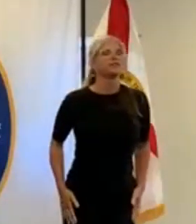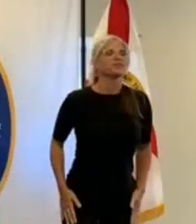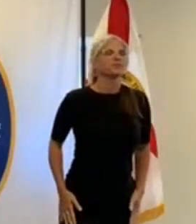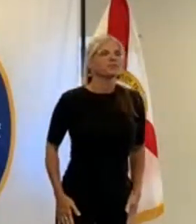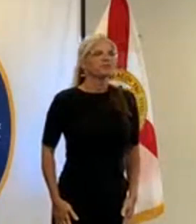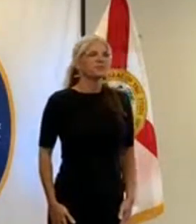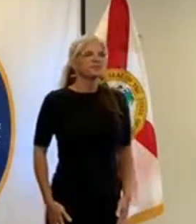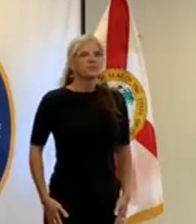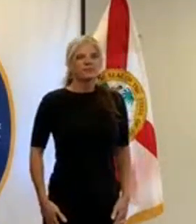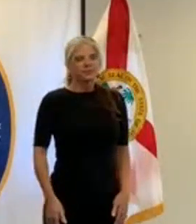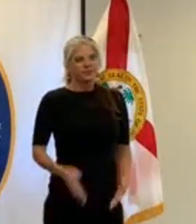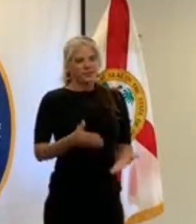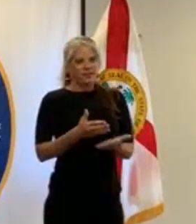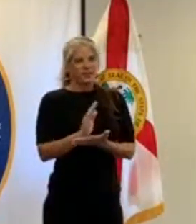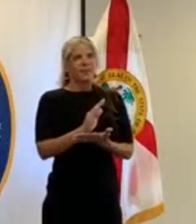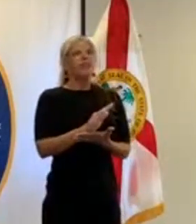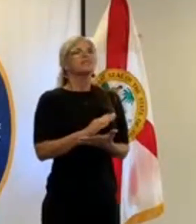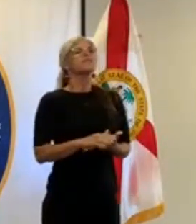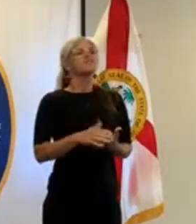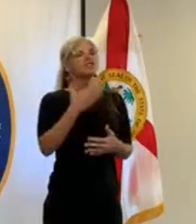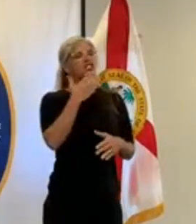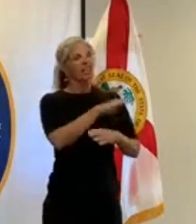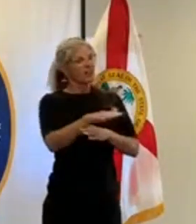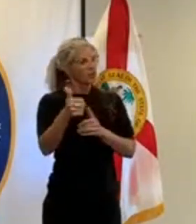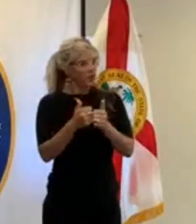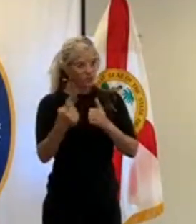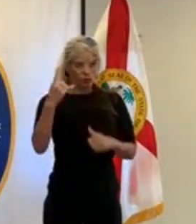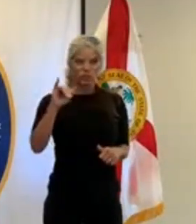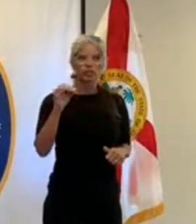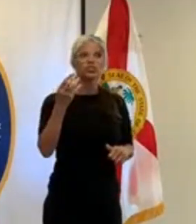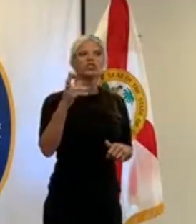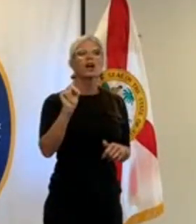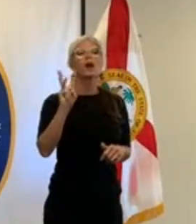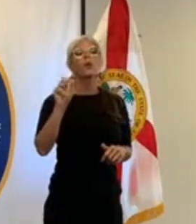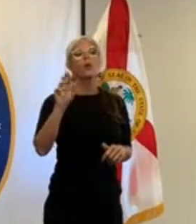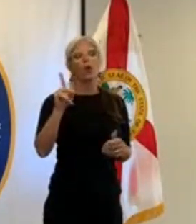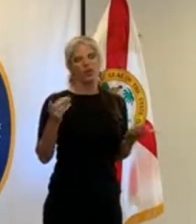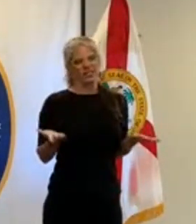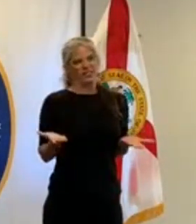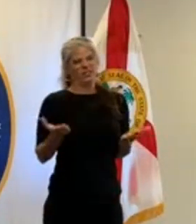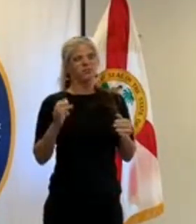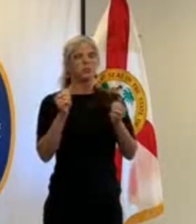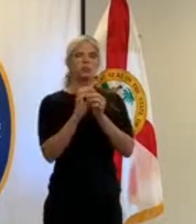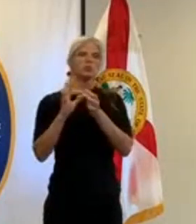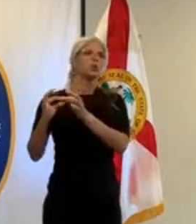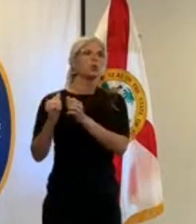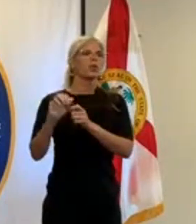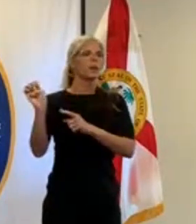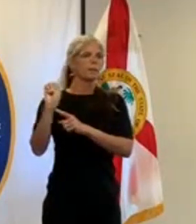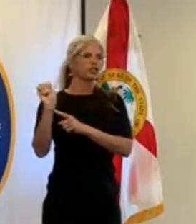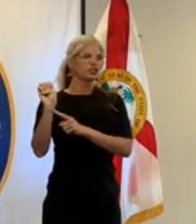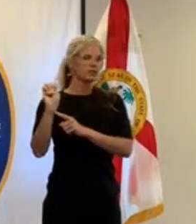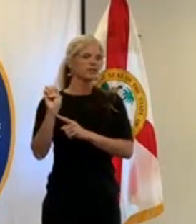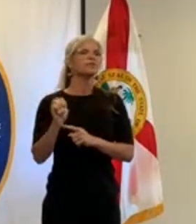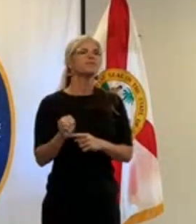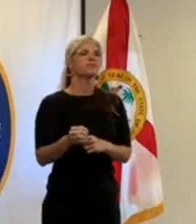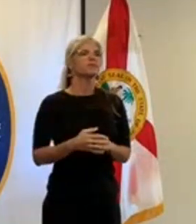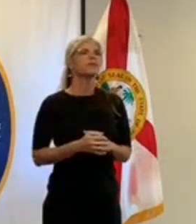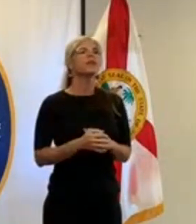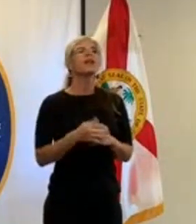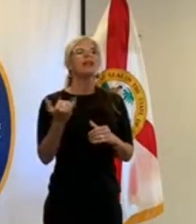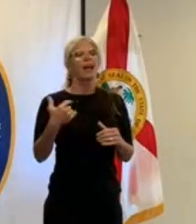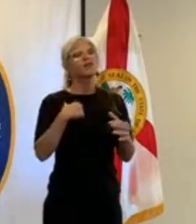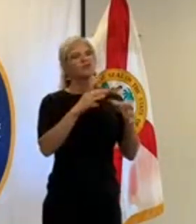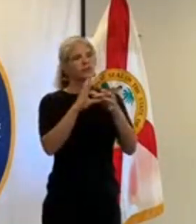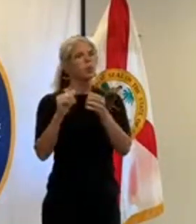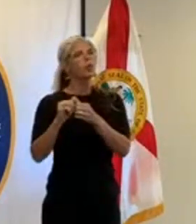all right good afternoon everybody John Ward director of emergency management here with a unified command with our partners that are responding to the COVID